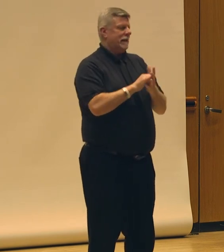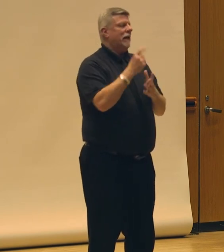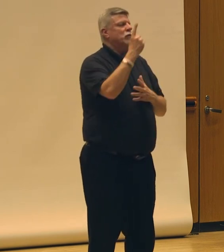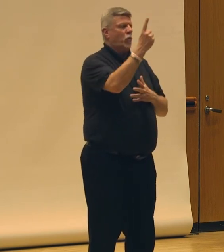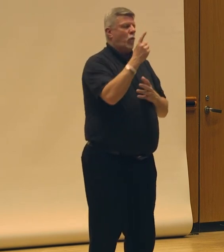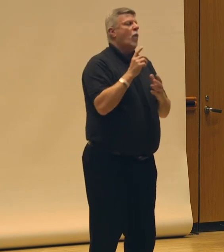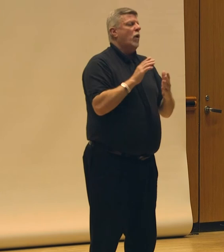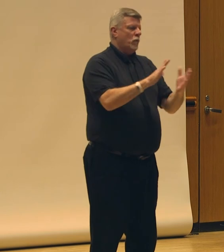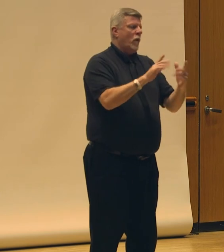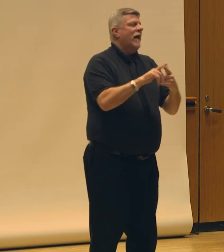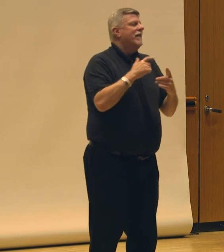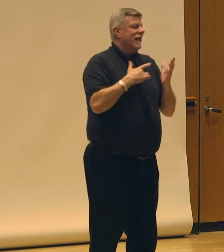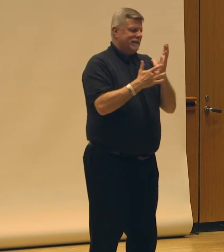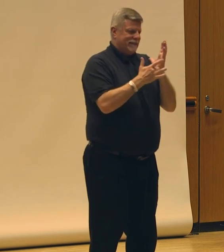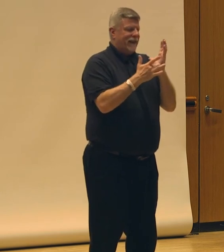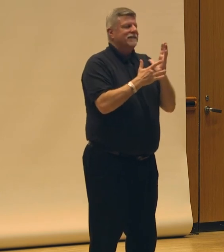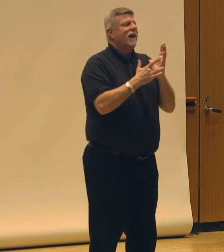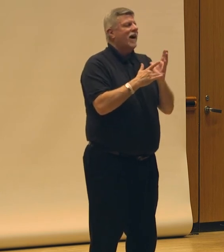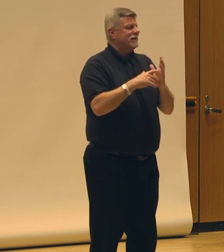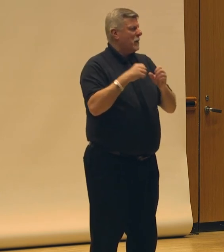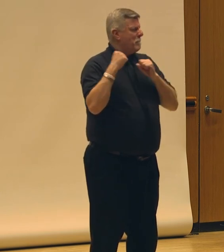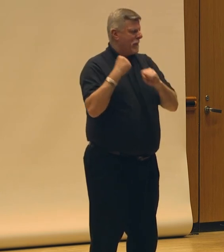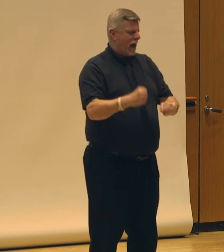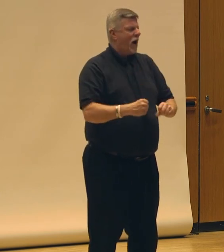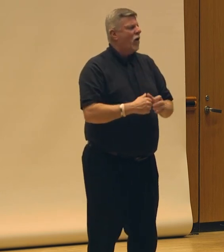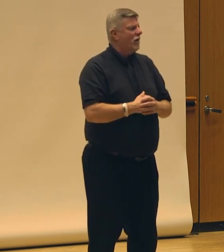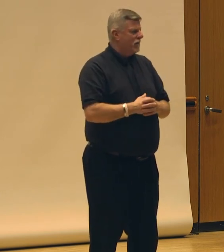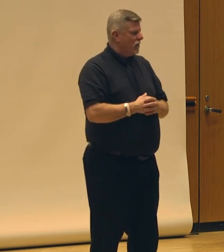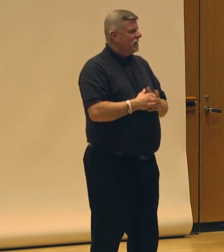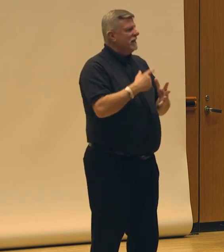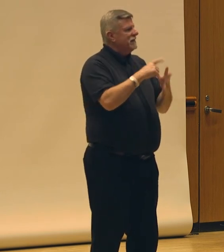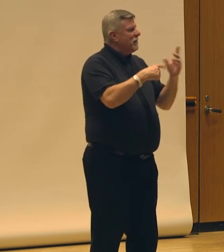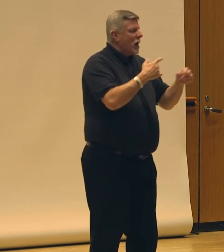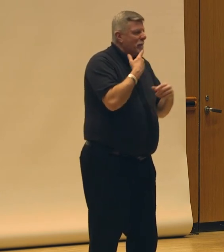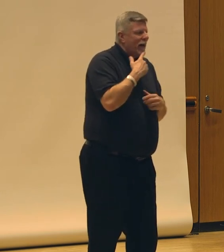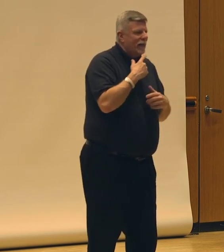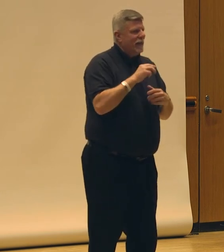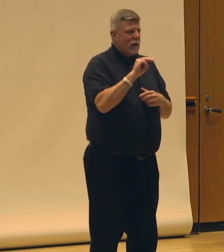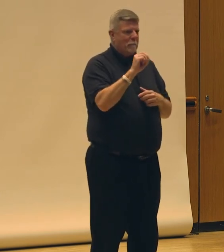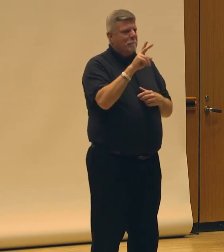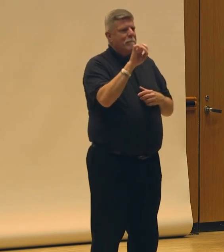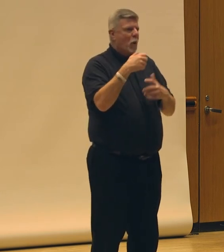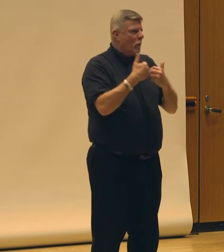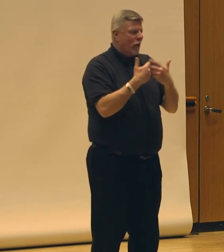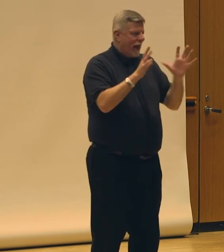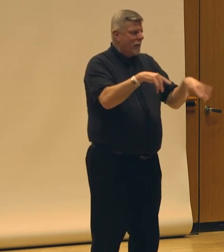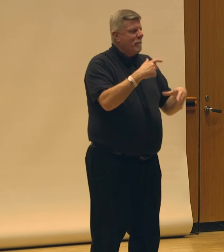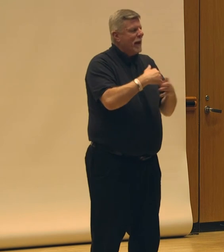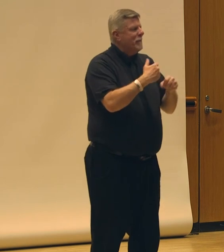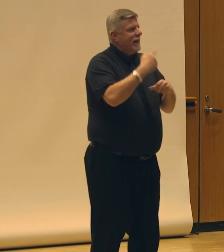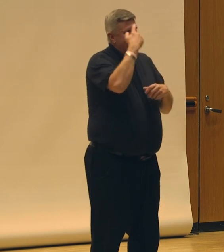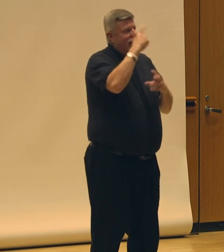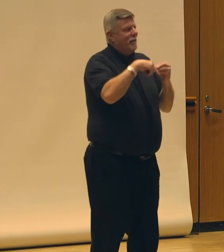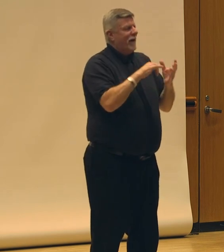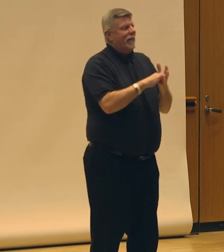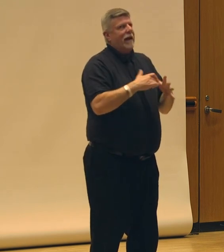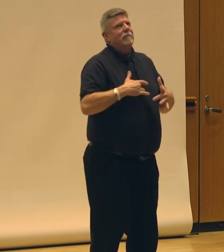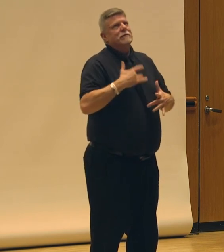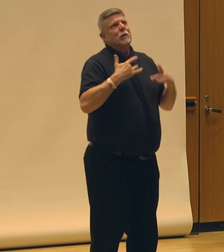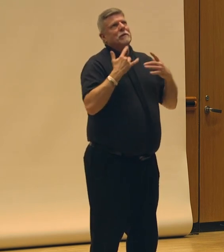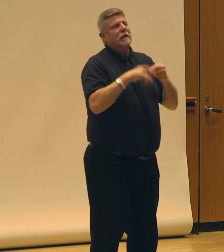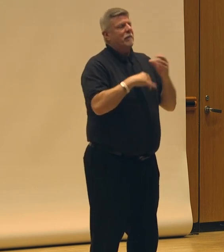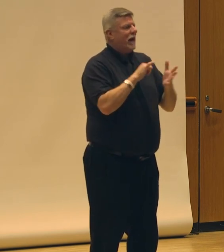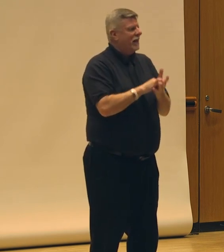technology can be such a powerful tool right now. Something about the mobile game made me think that, and it's like, I'm so excited about it. And I'm